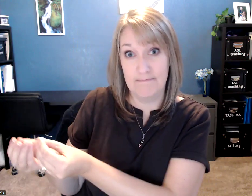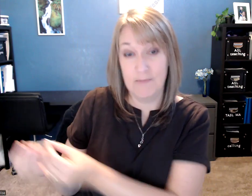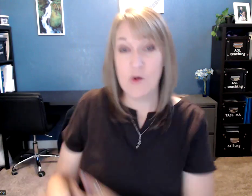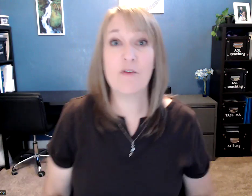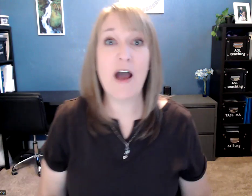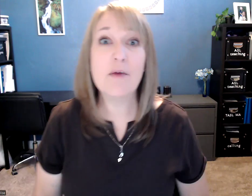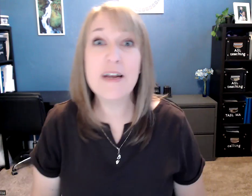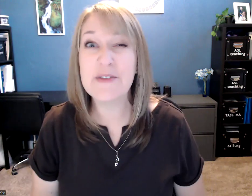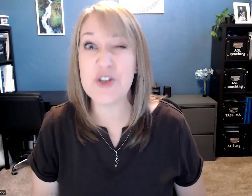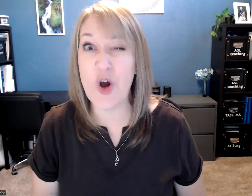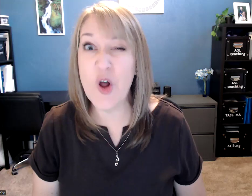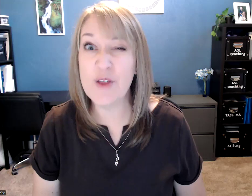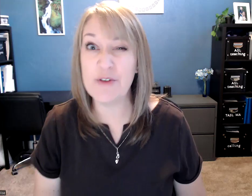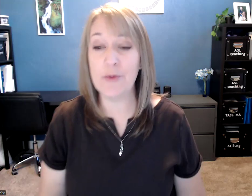or if I want to give it to all of you.